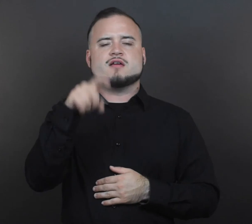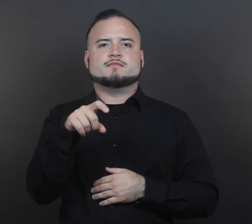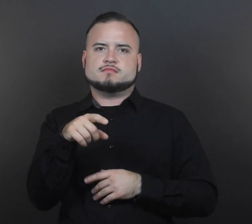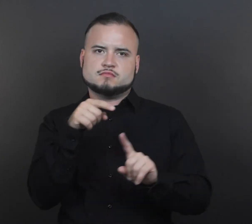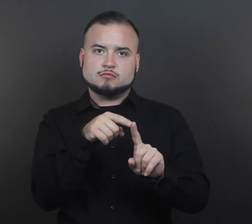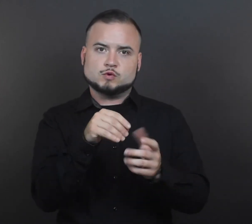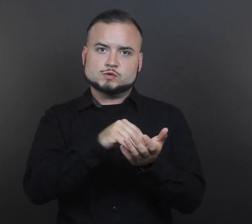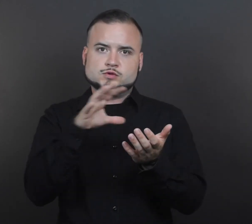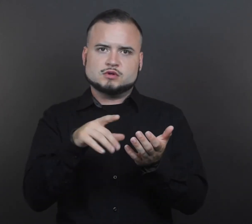oral listening skills.